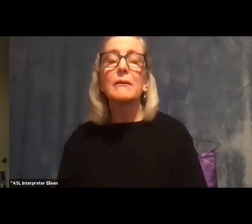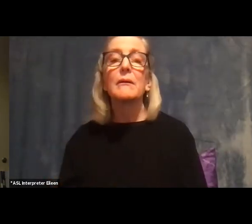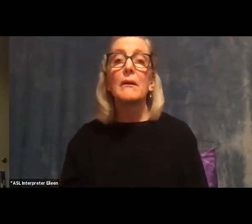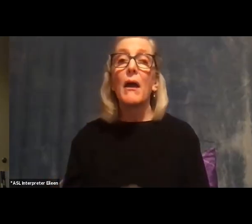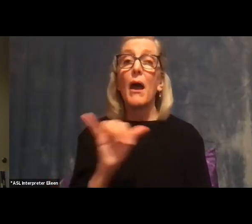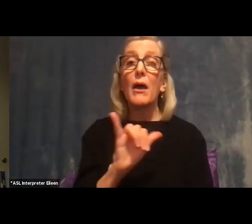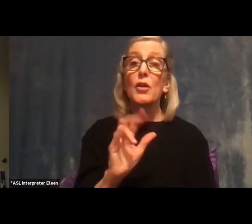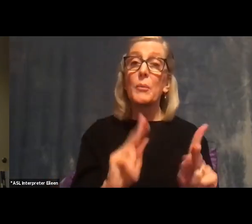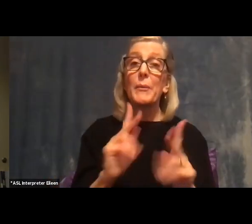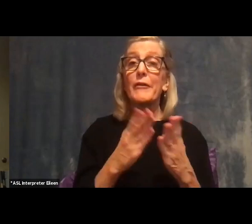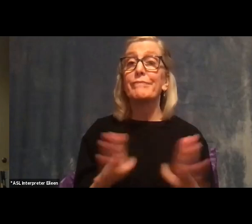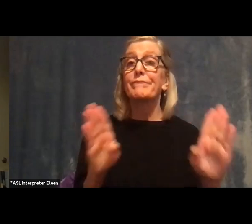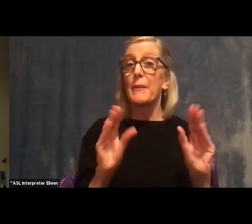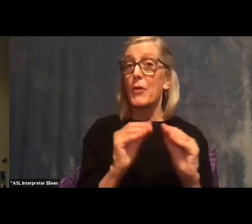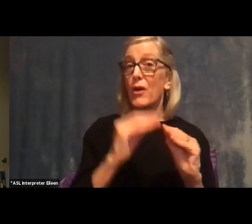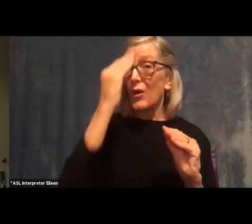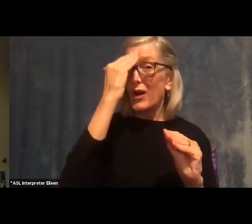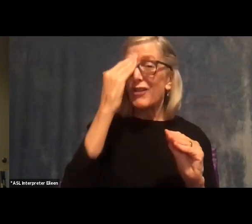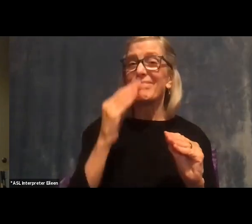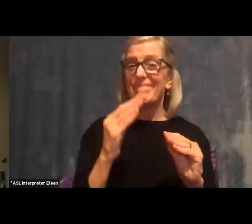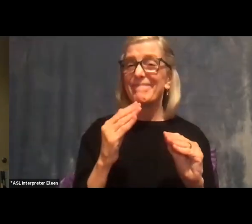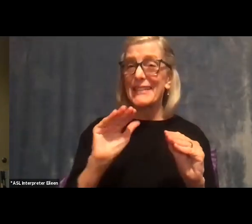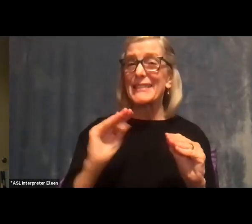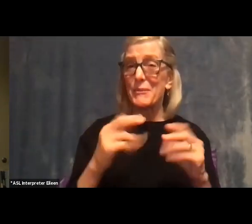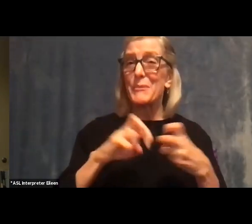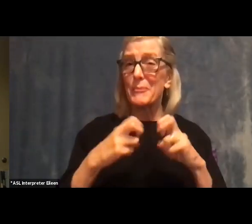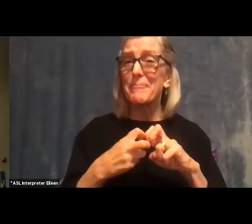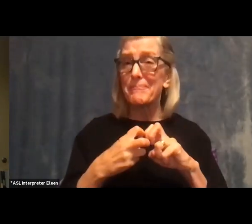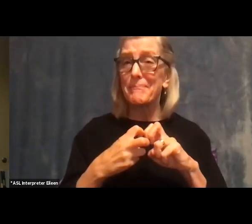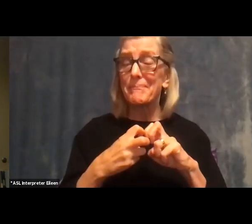and the need to address it. So